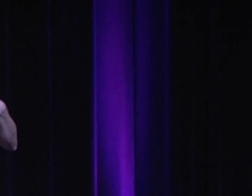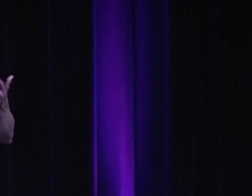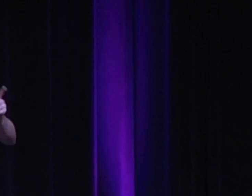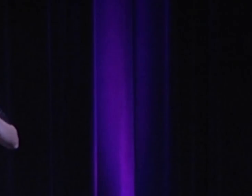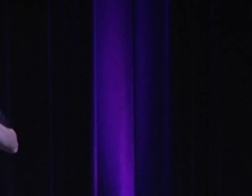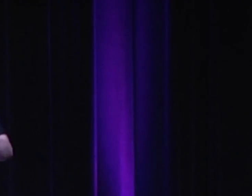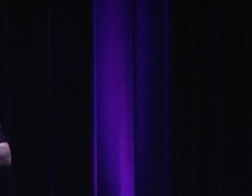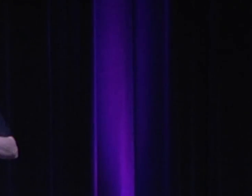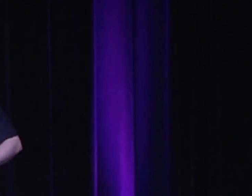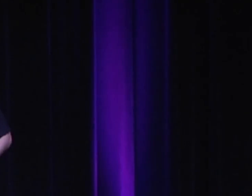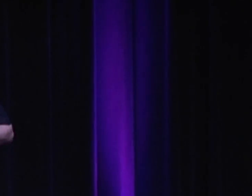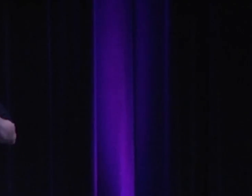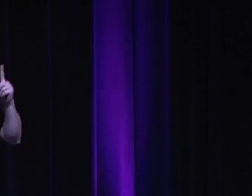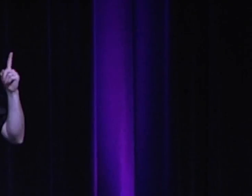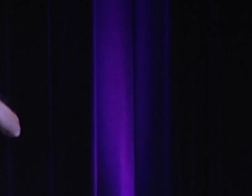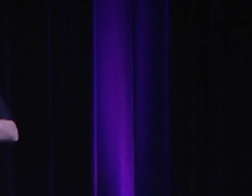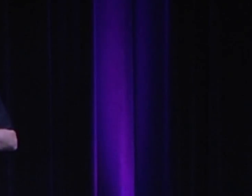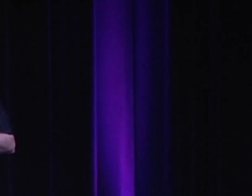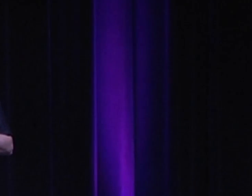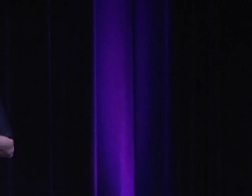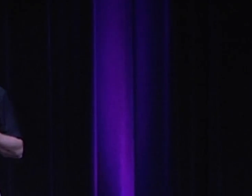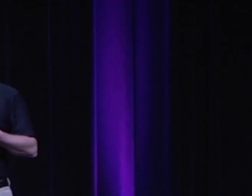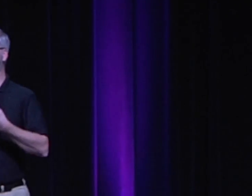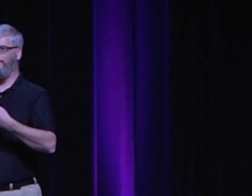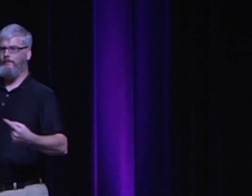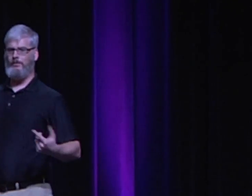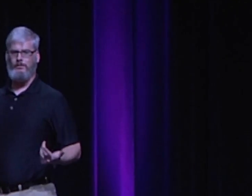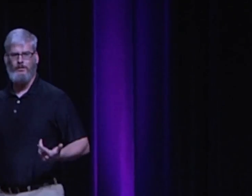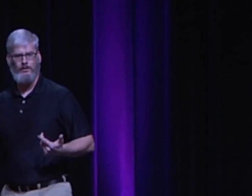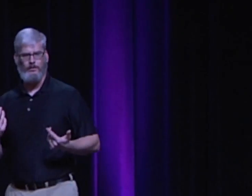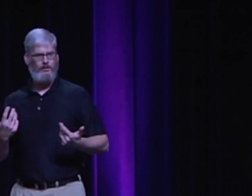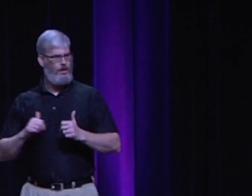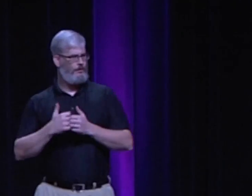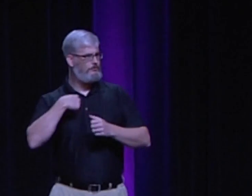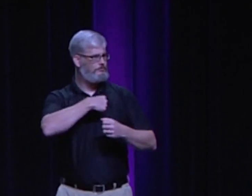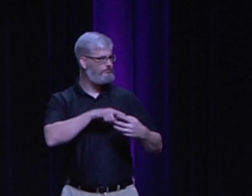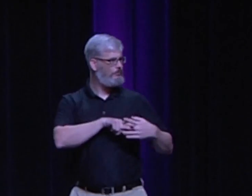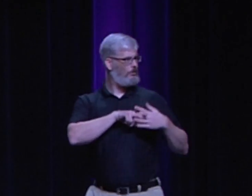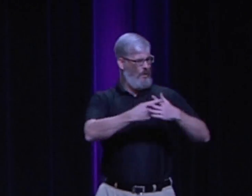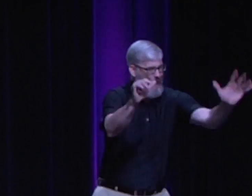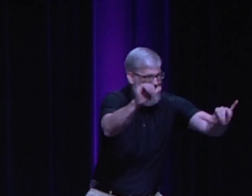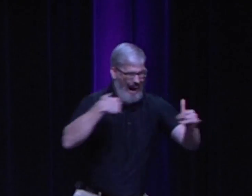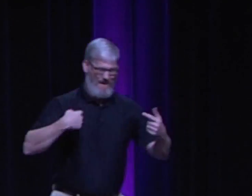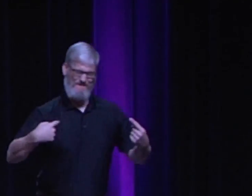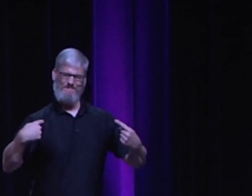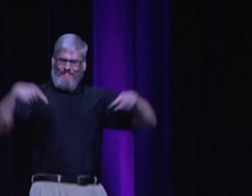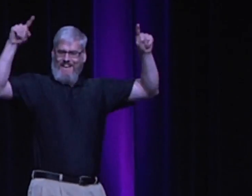Darwin provided the theory of evolution. He said that we are actually evolving and that the creation myth isn't true. We started it